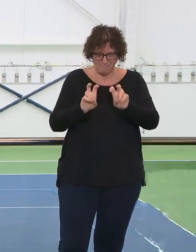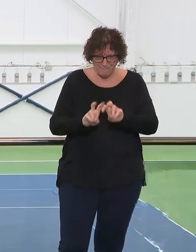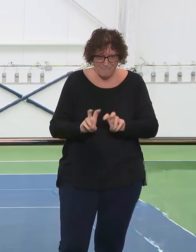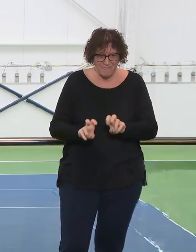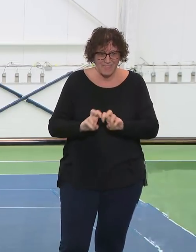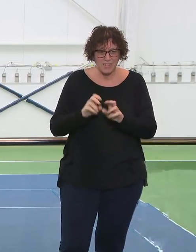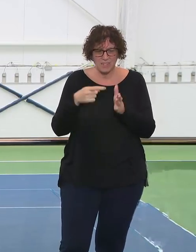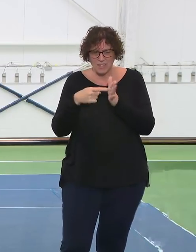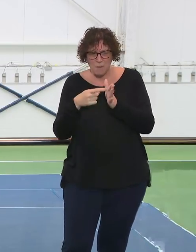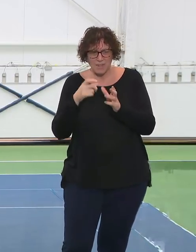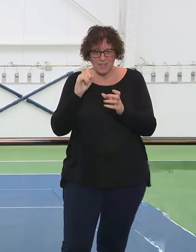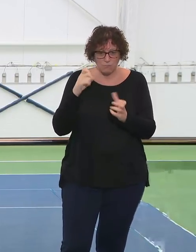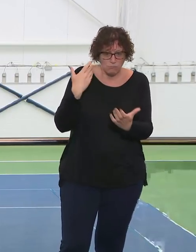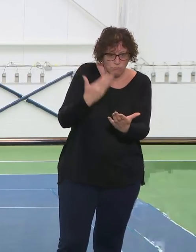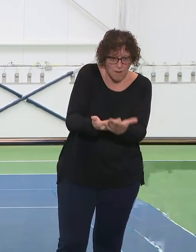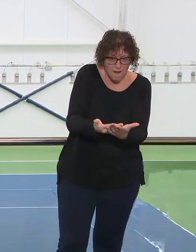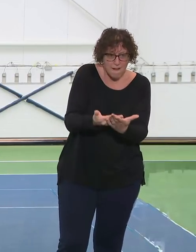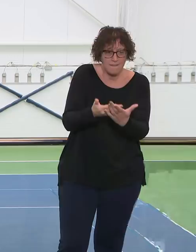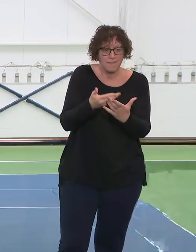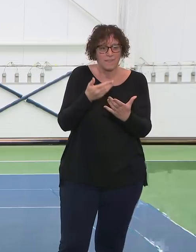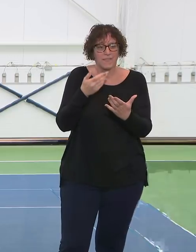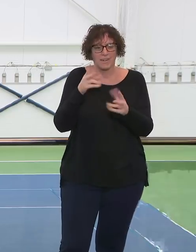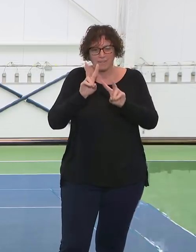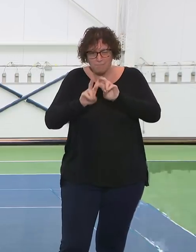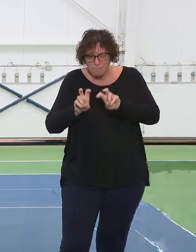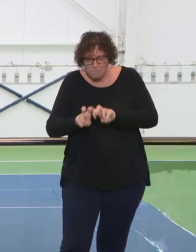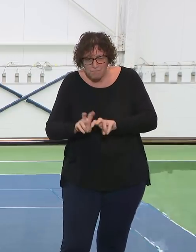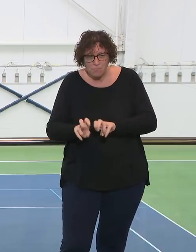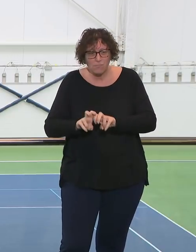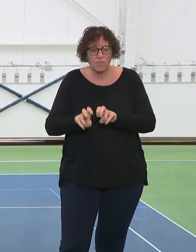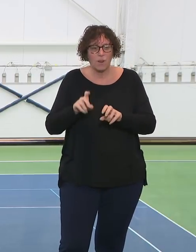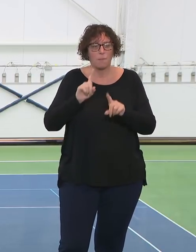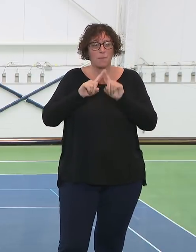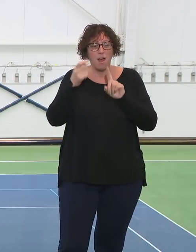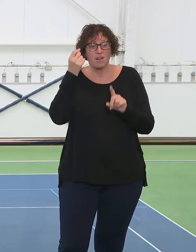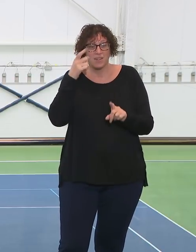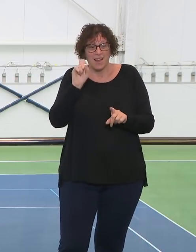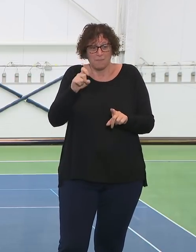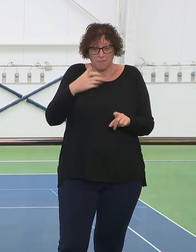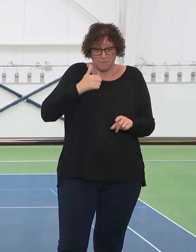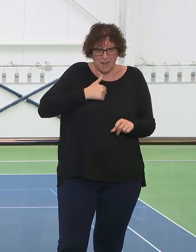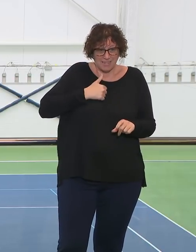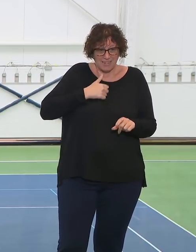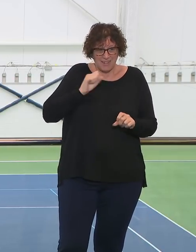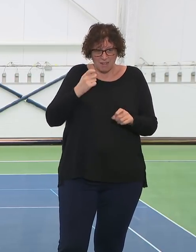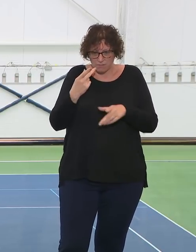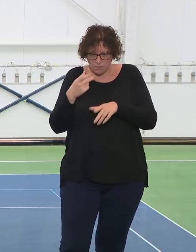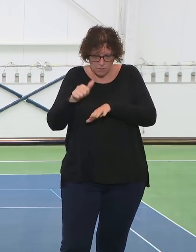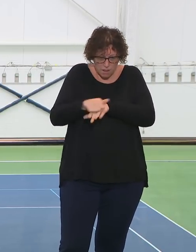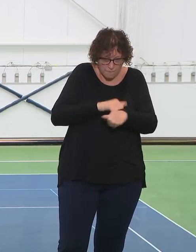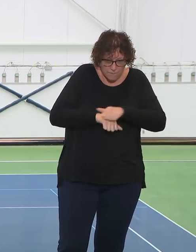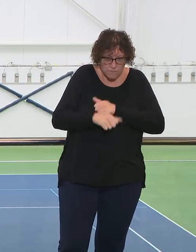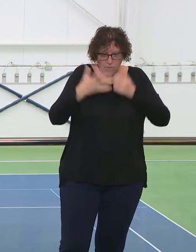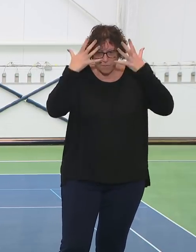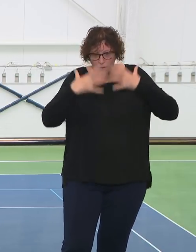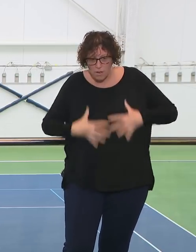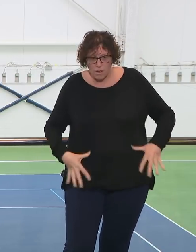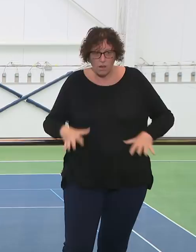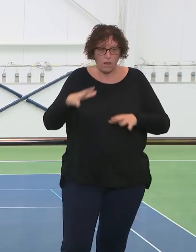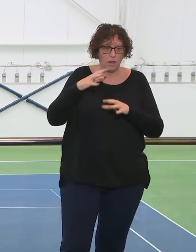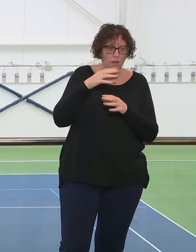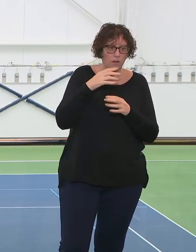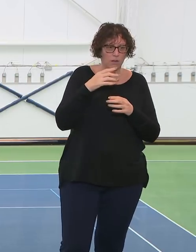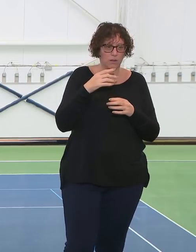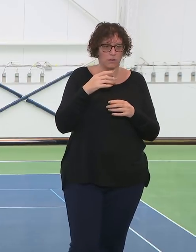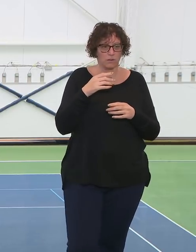protective gear, everyone. And we are getting help from the federal government, and it's the topic, as I've said scrupulously, I don't get into the details of. But